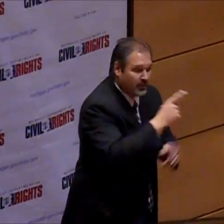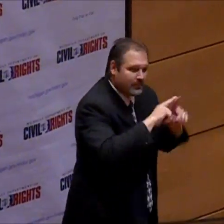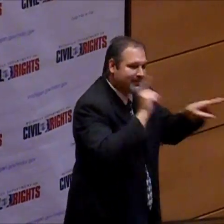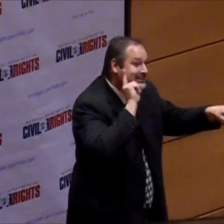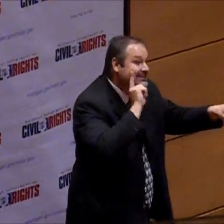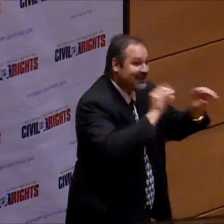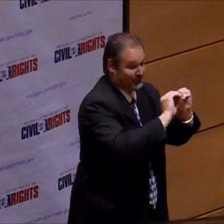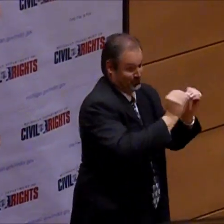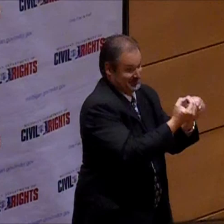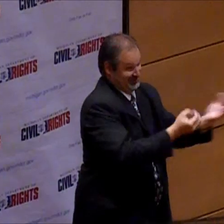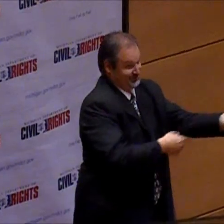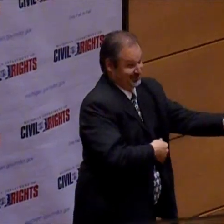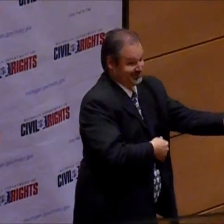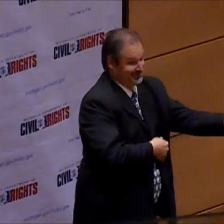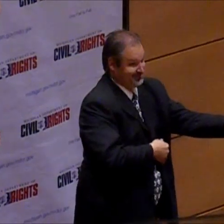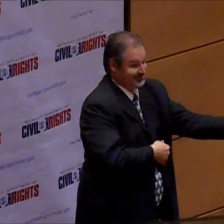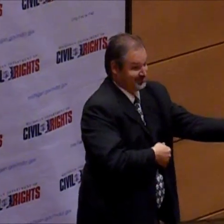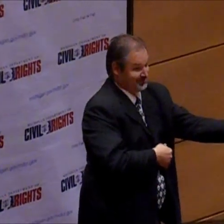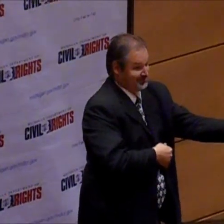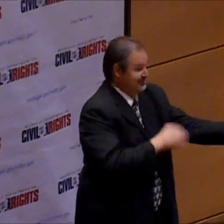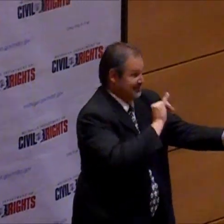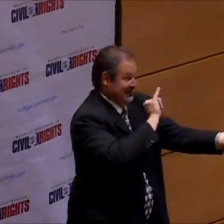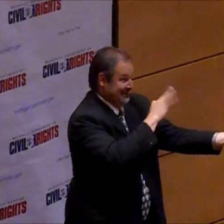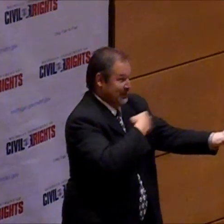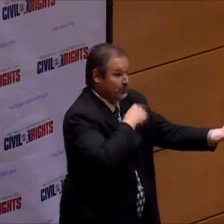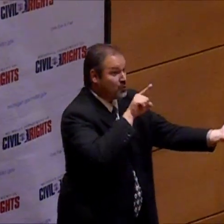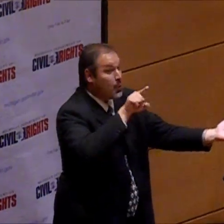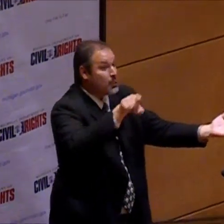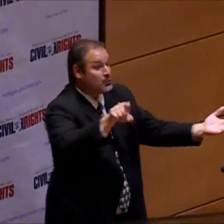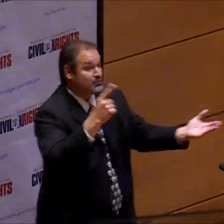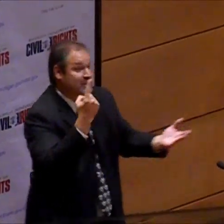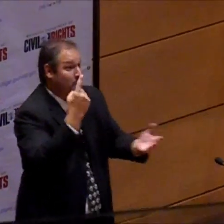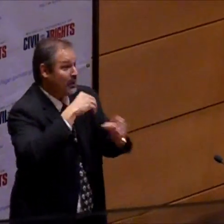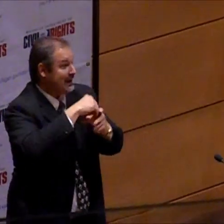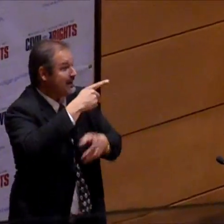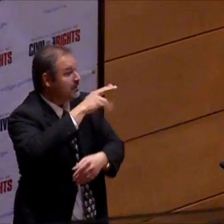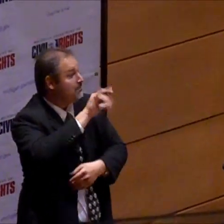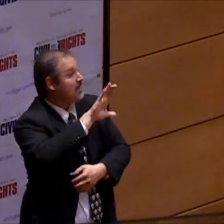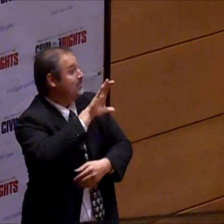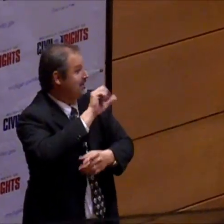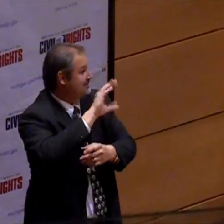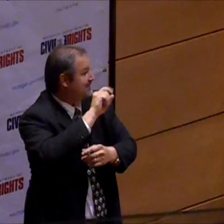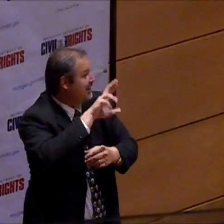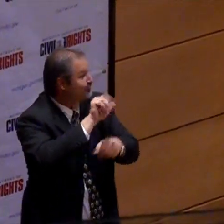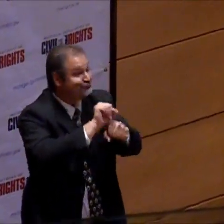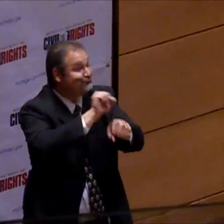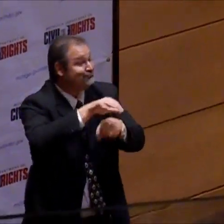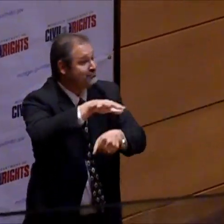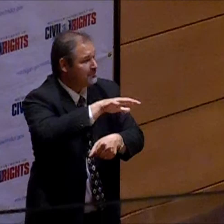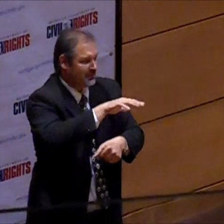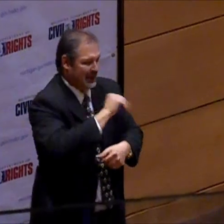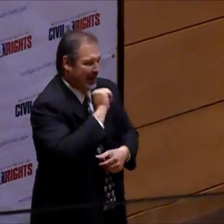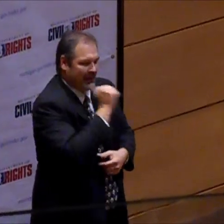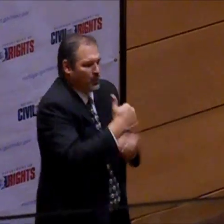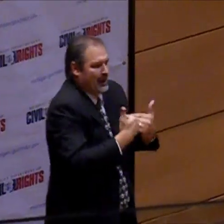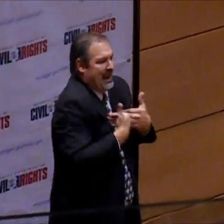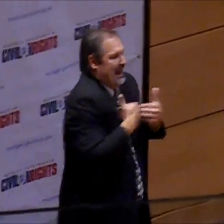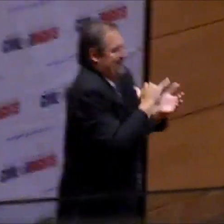million. It's a debt organization. If I were to go to some place in the public and have a